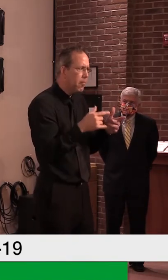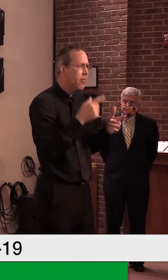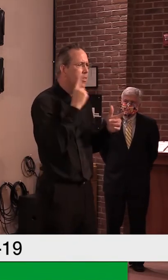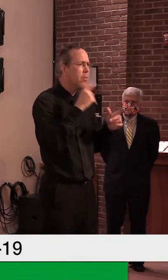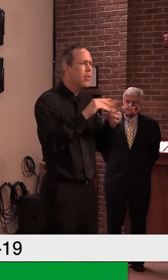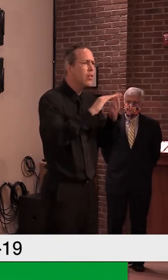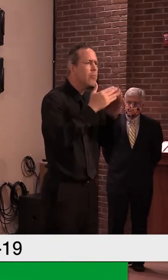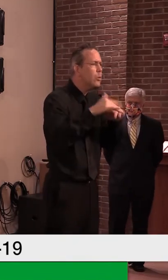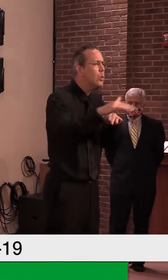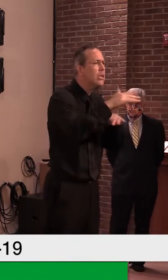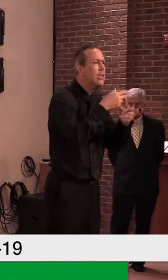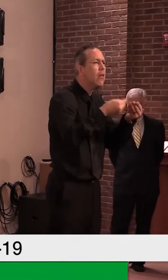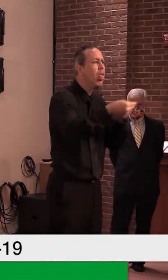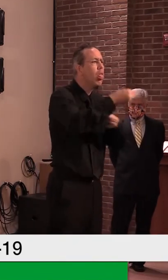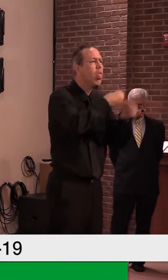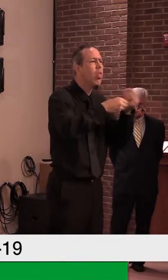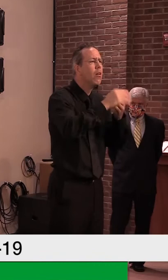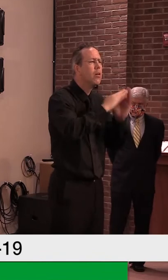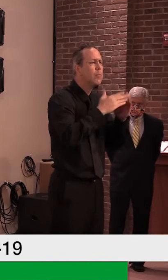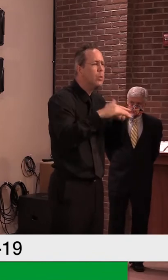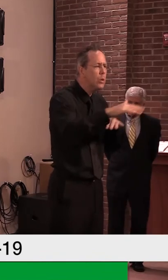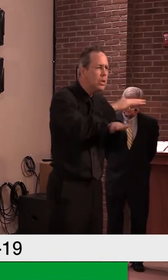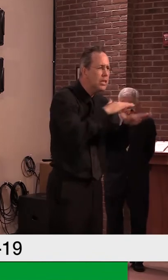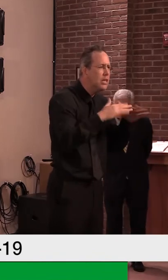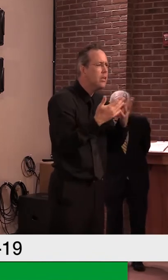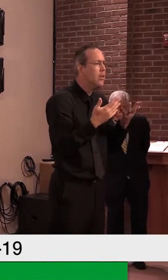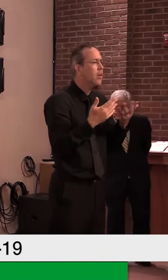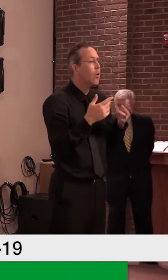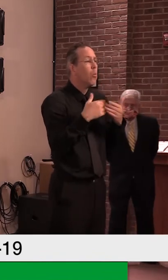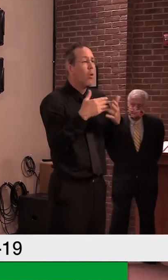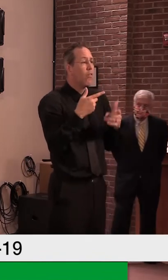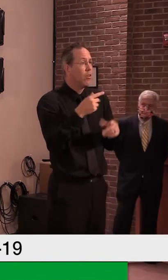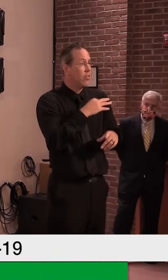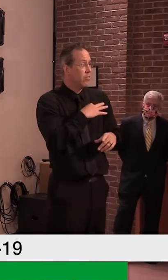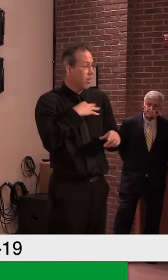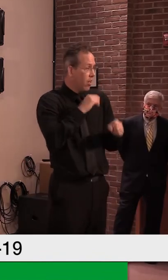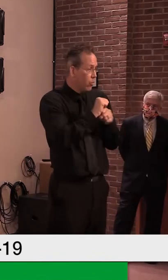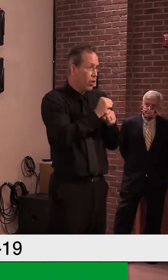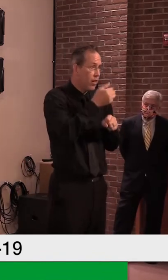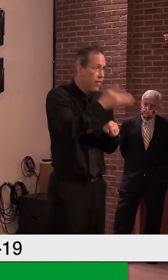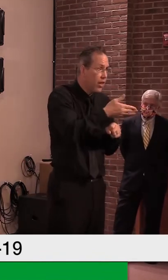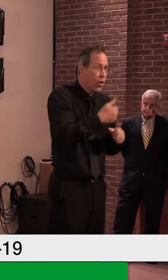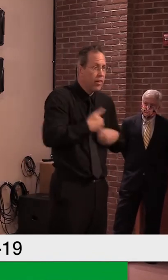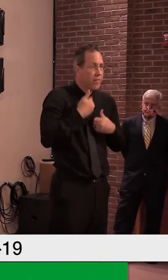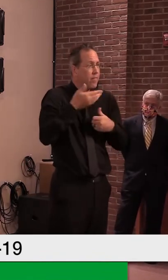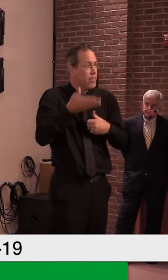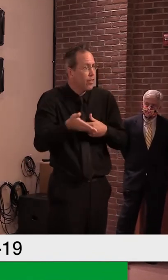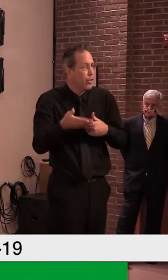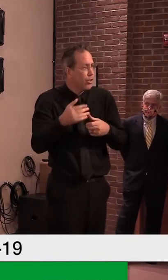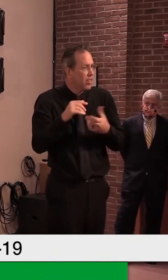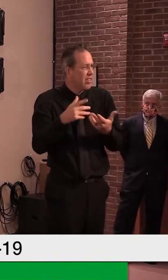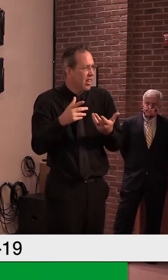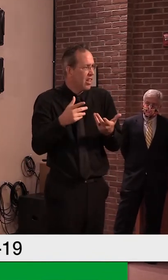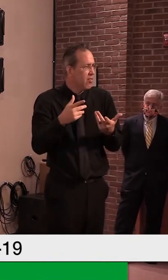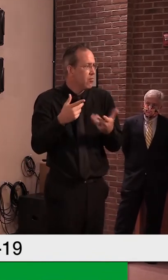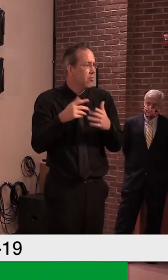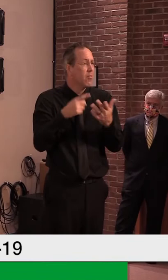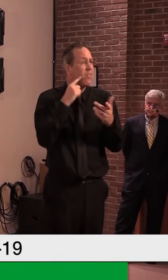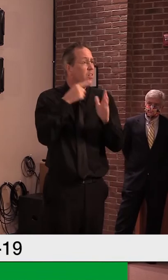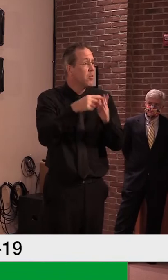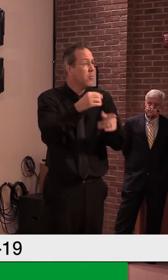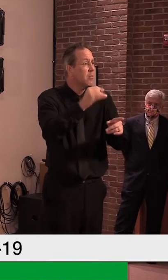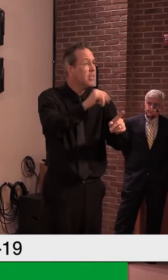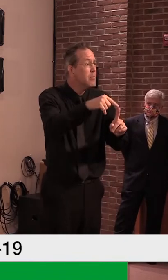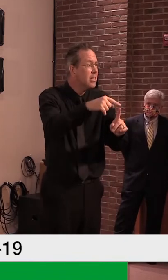community that all of the staff in the prison work in has got a percent positivity rate of 22 percent, you might